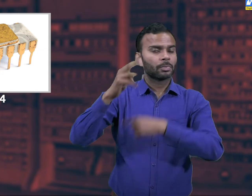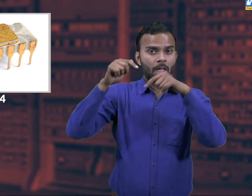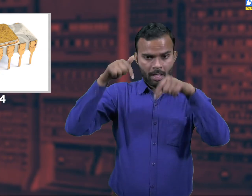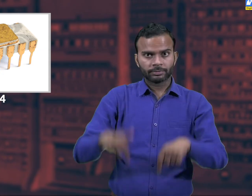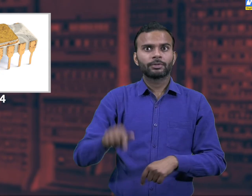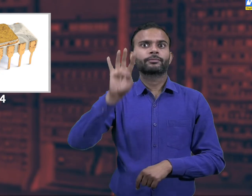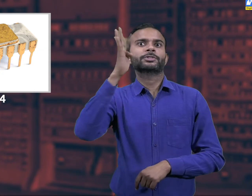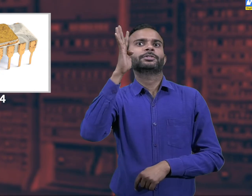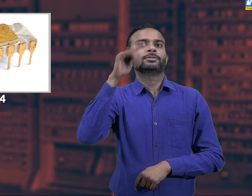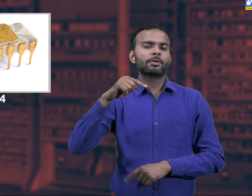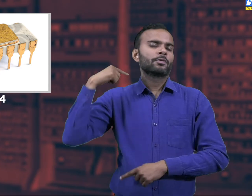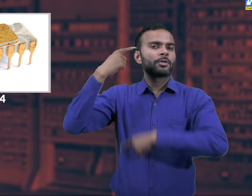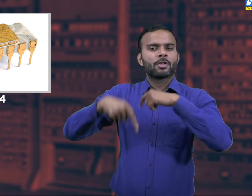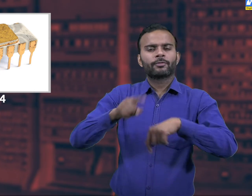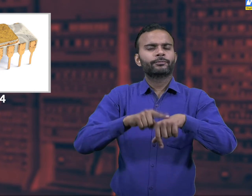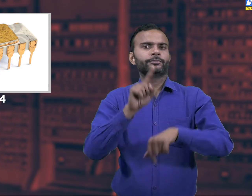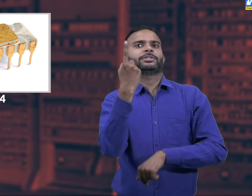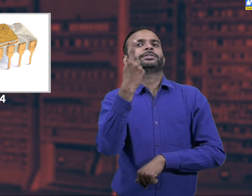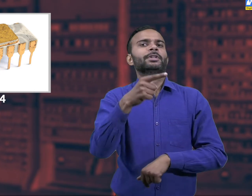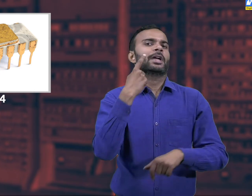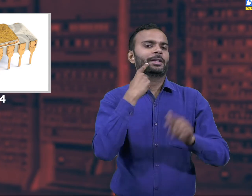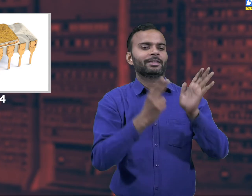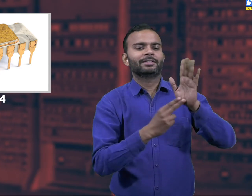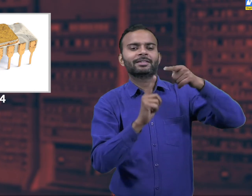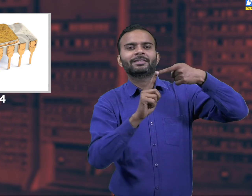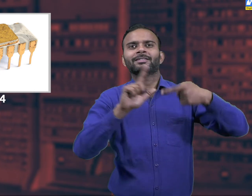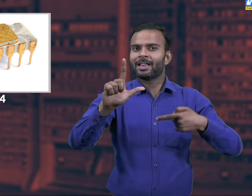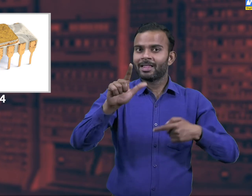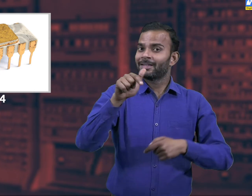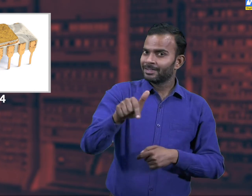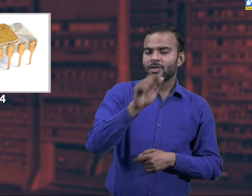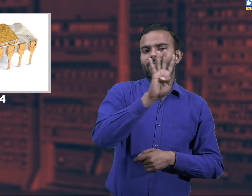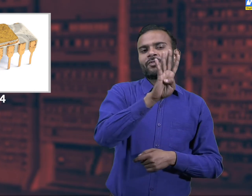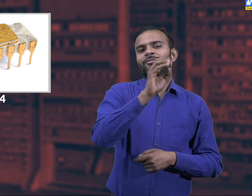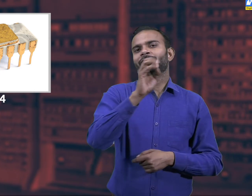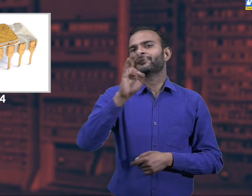This was very first time when the microprocessor was introduced in the 4th generation.